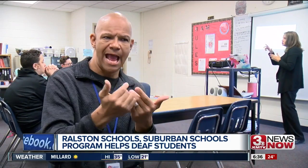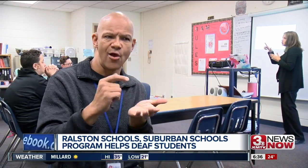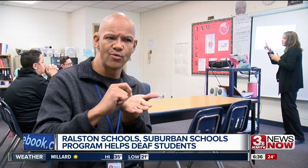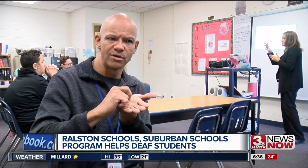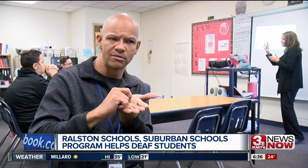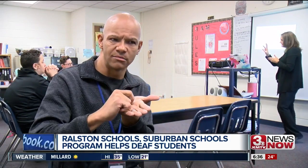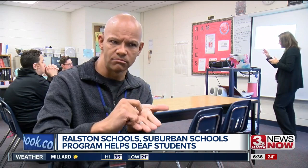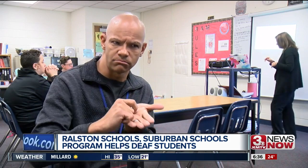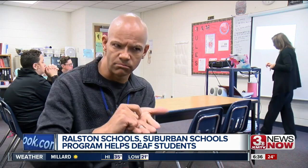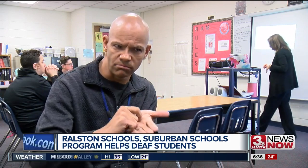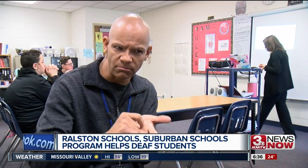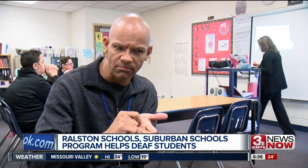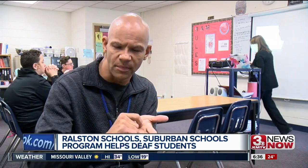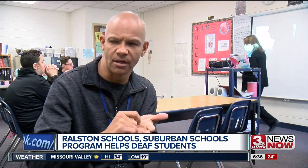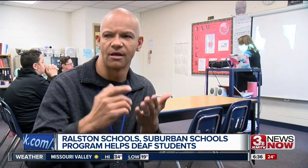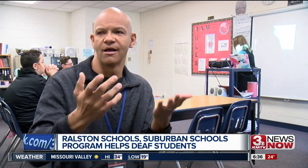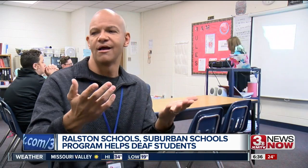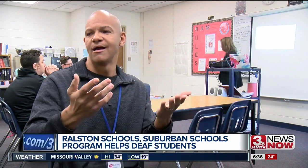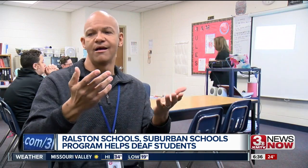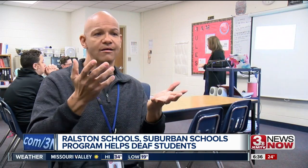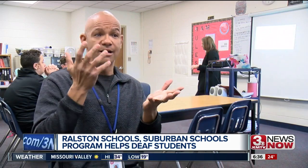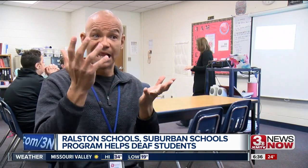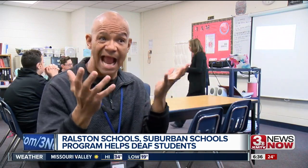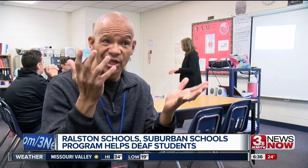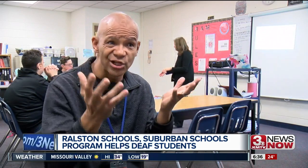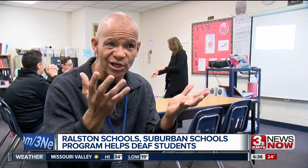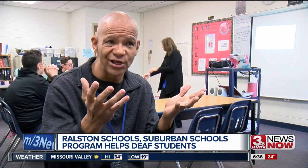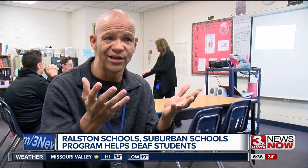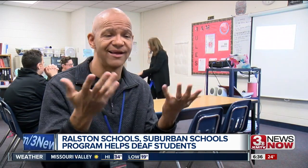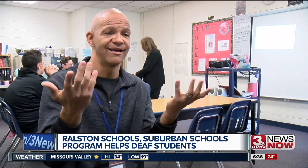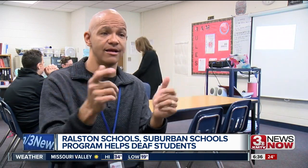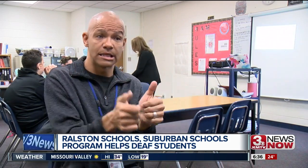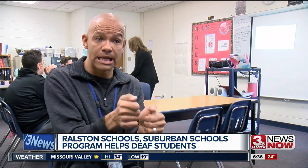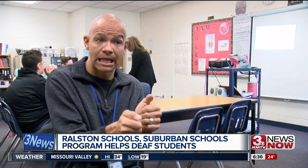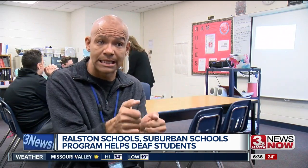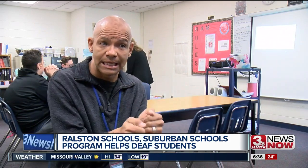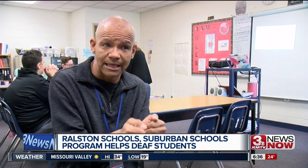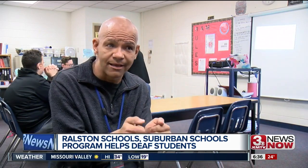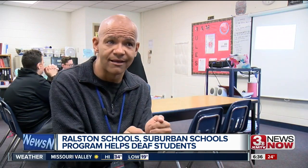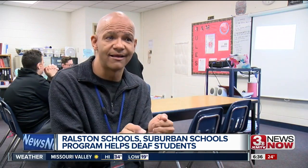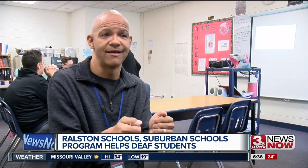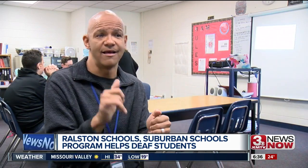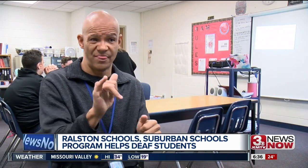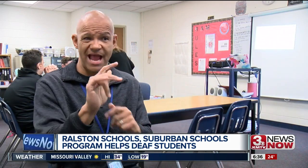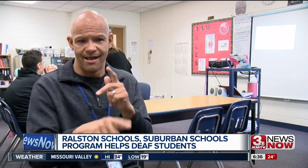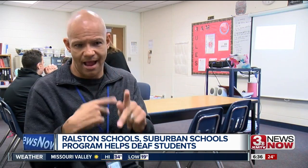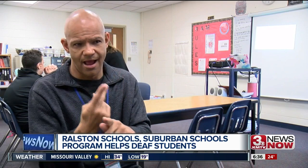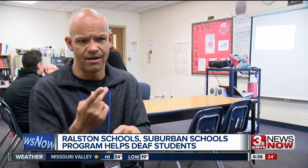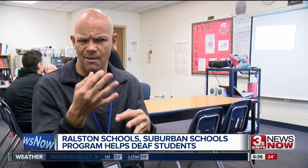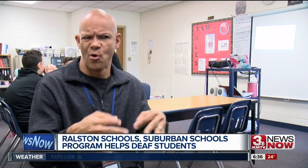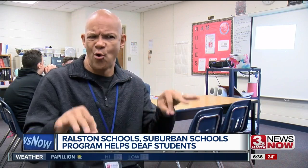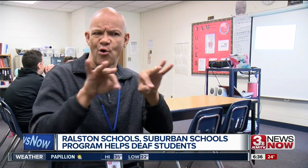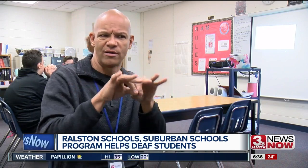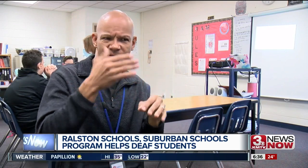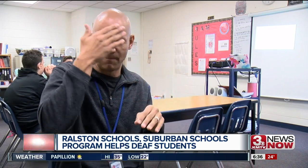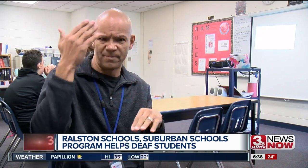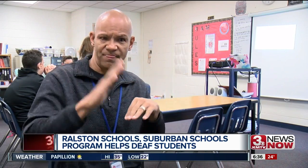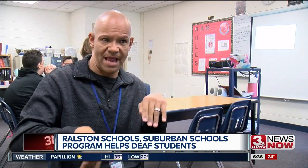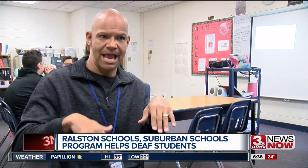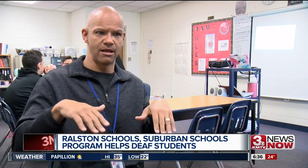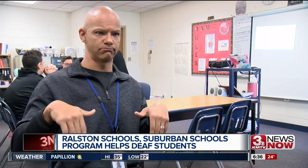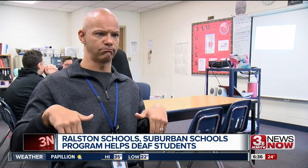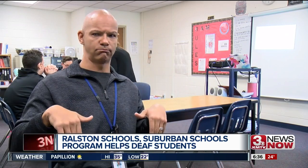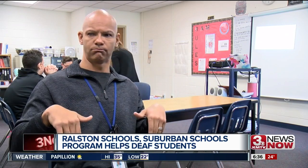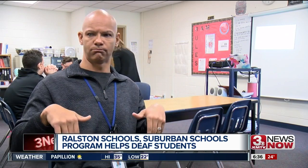skills by communicating how they can write back and forth together, they can do gestures, they can text.